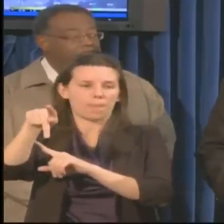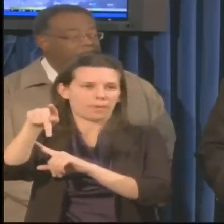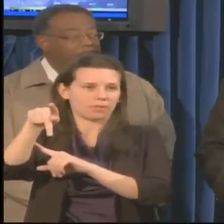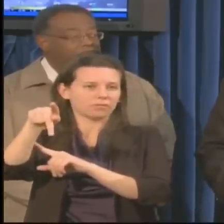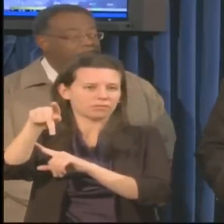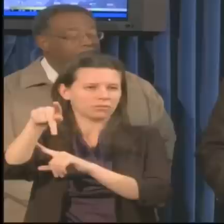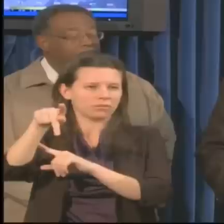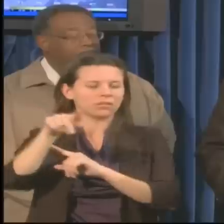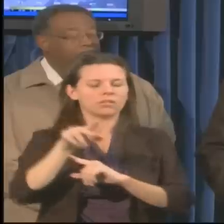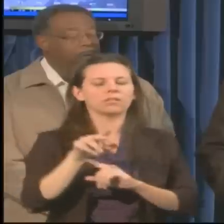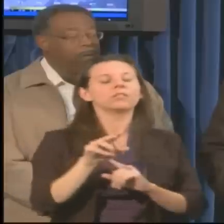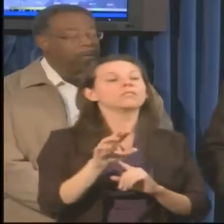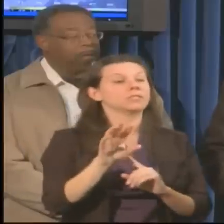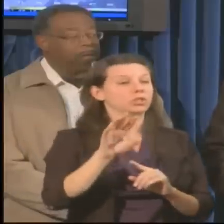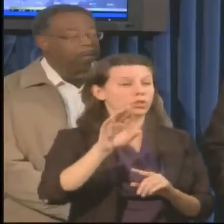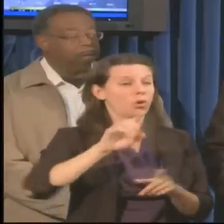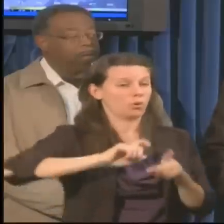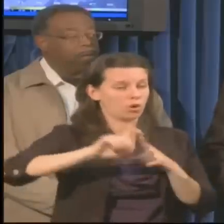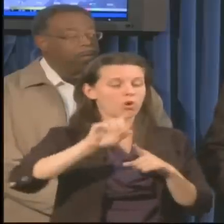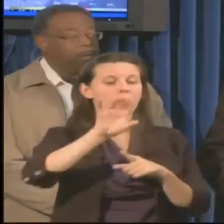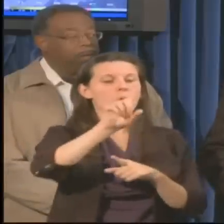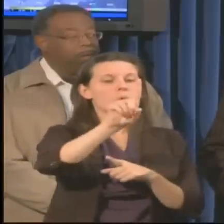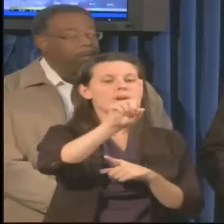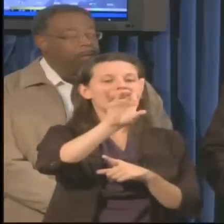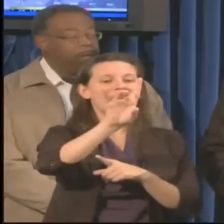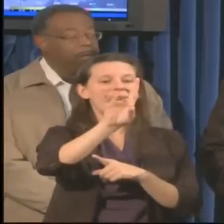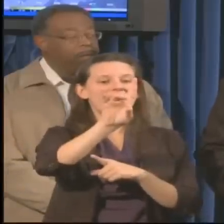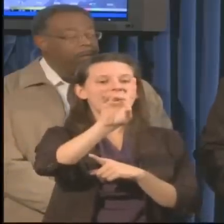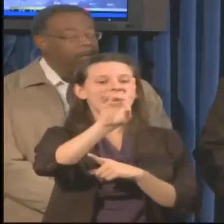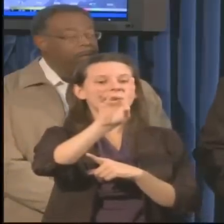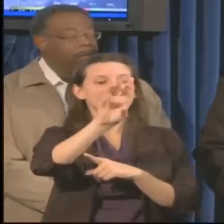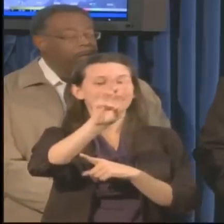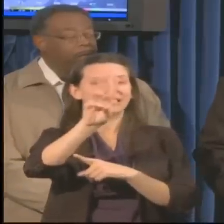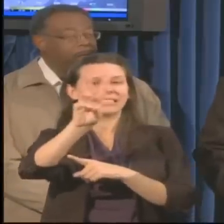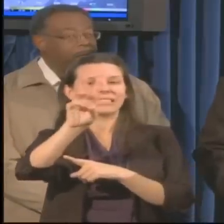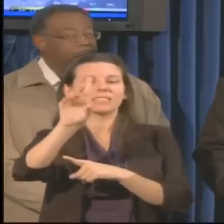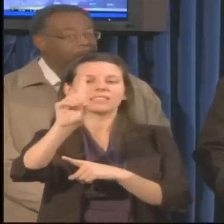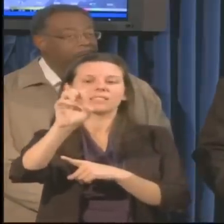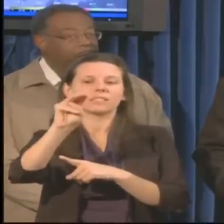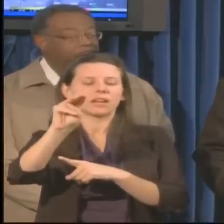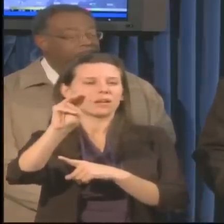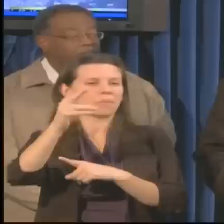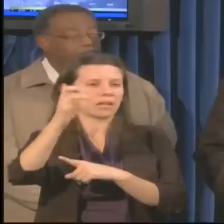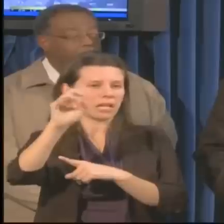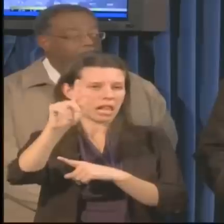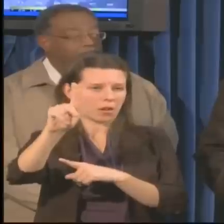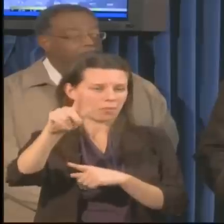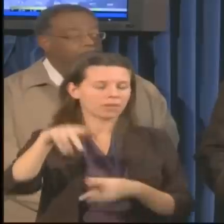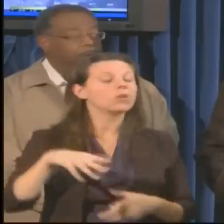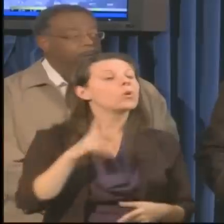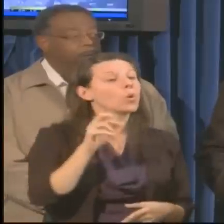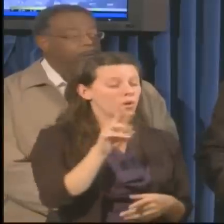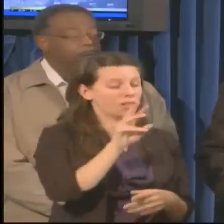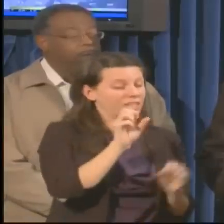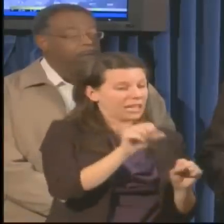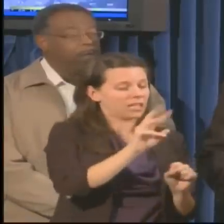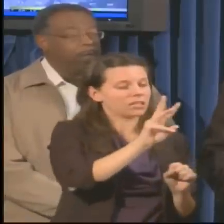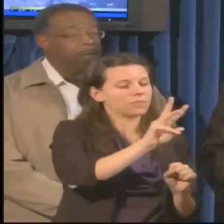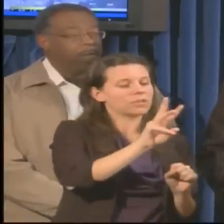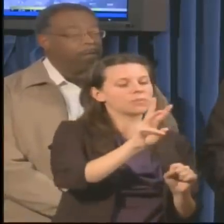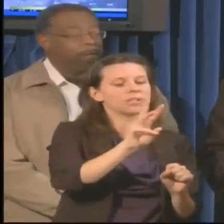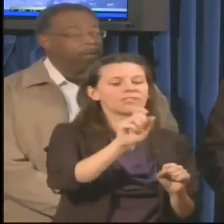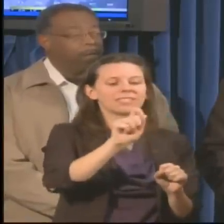-4357. Or with your computer or smartphone, you can go to www